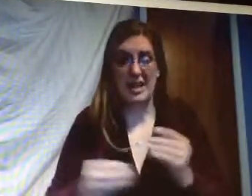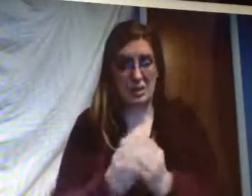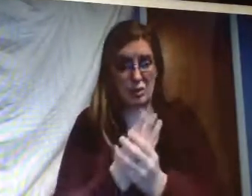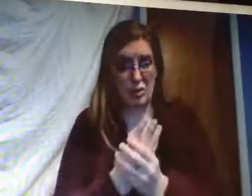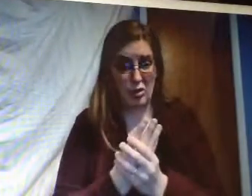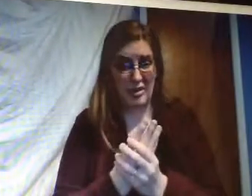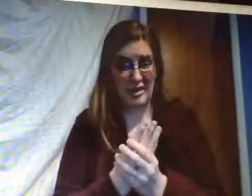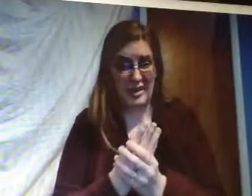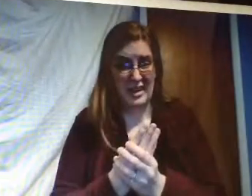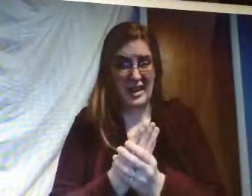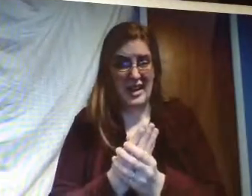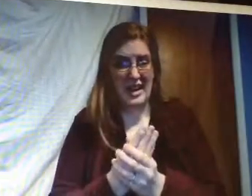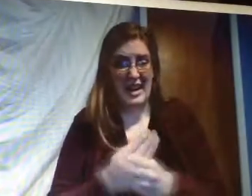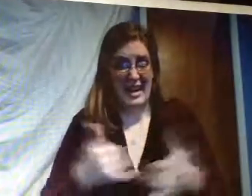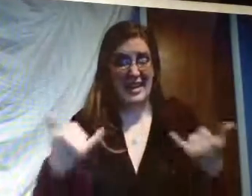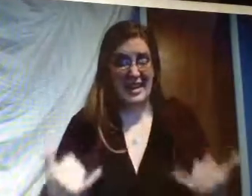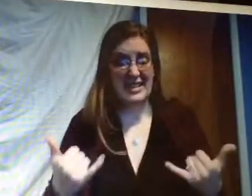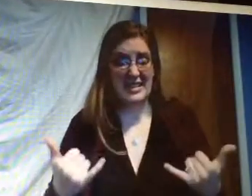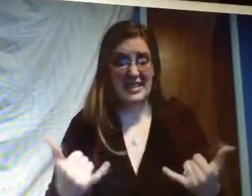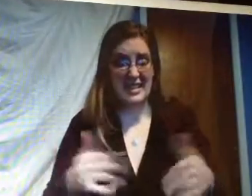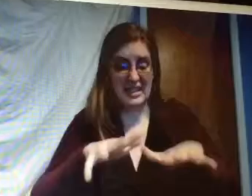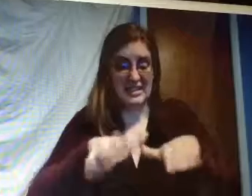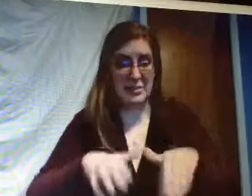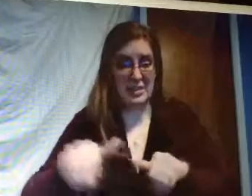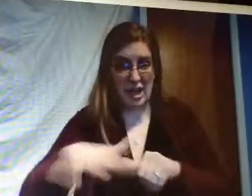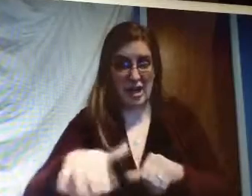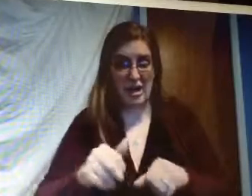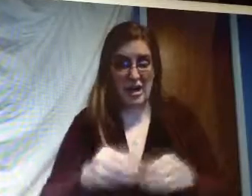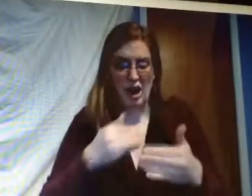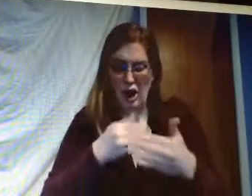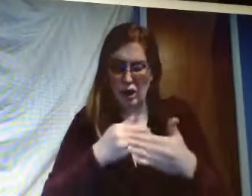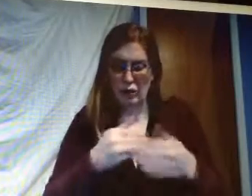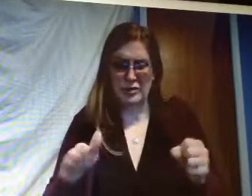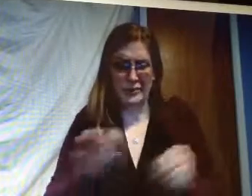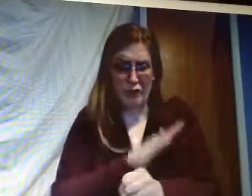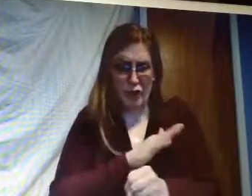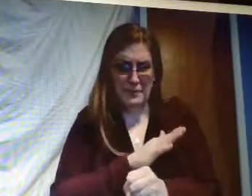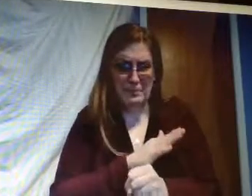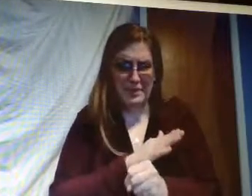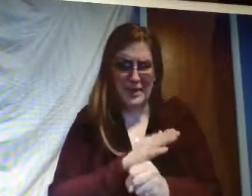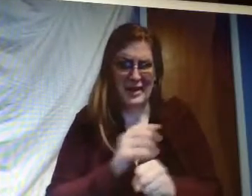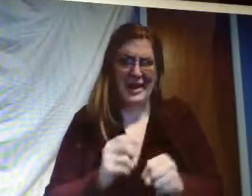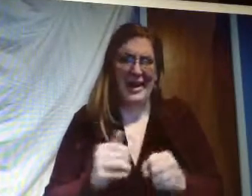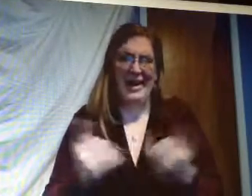but there's a huge growth and this burial area is very close to being full